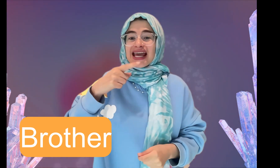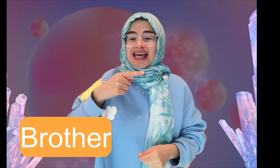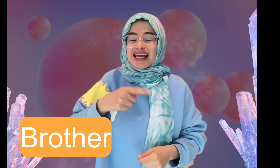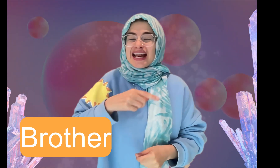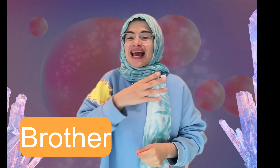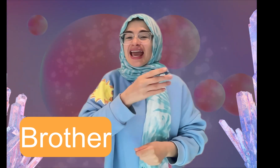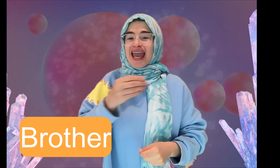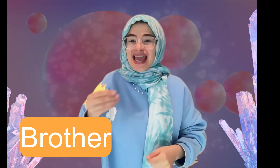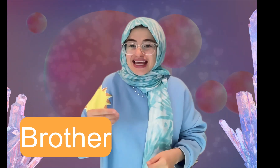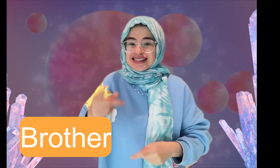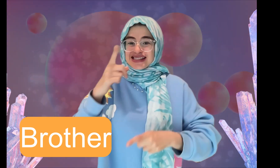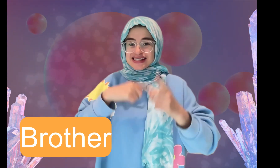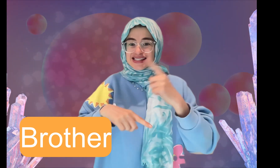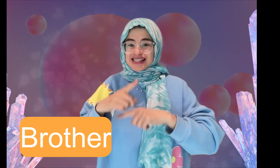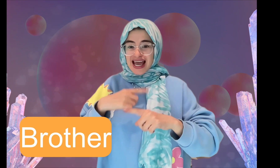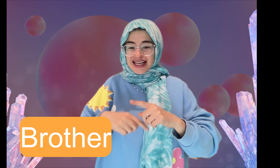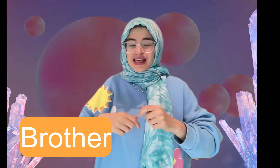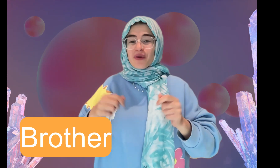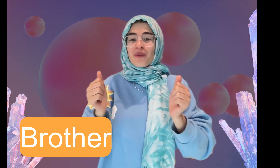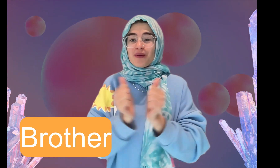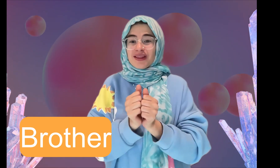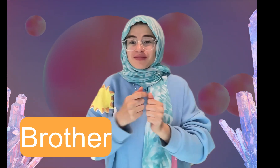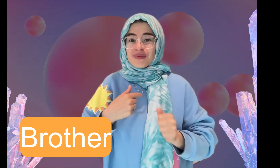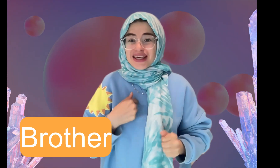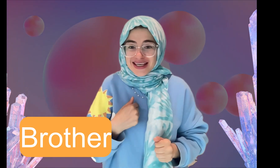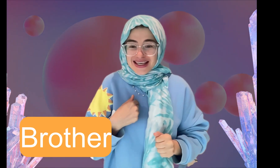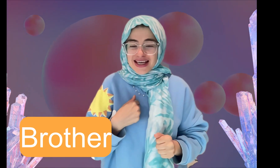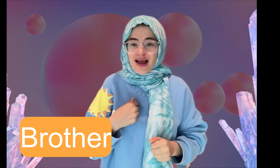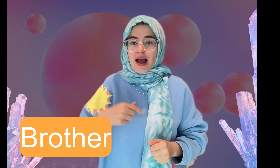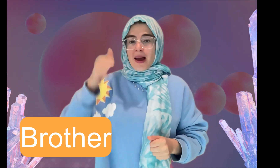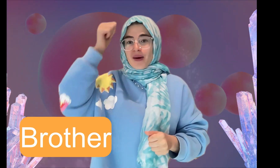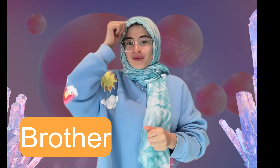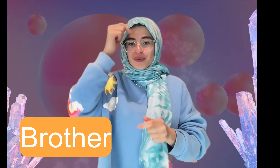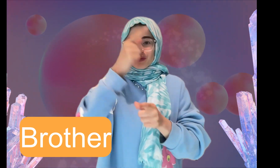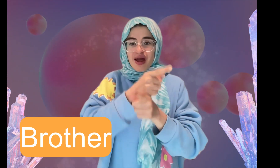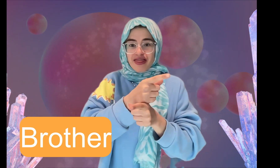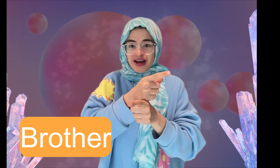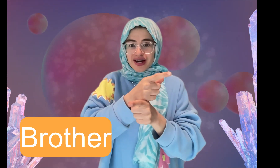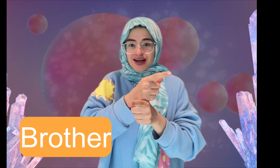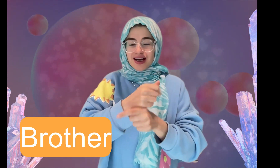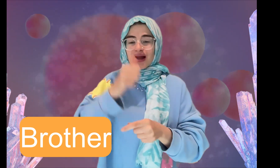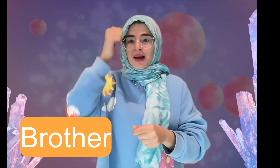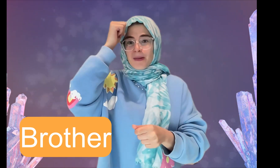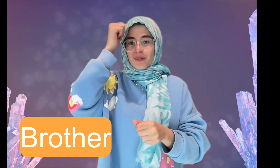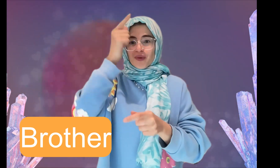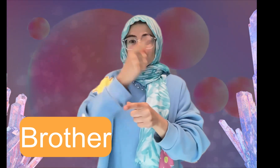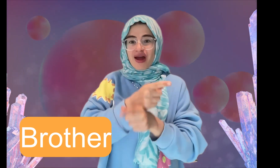it and sign it with me brother brother